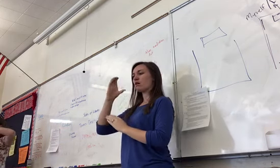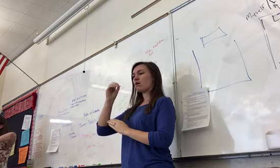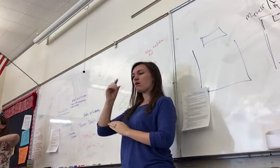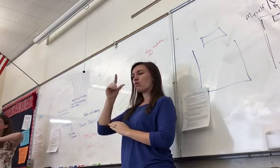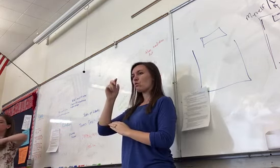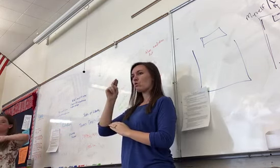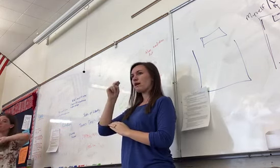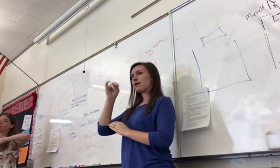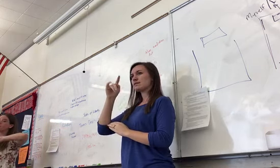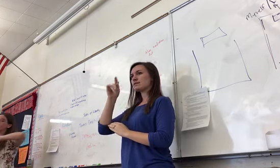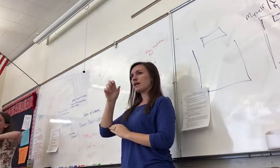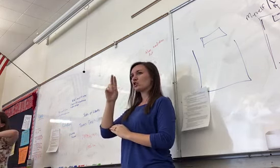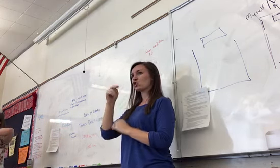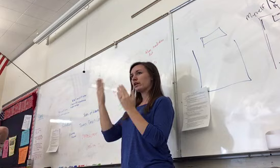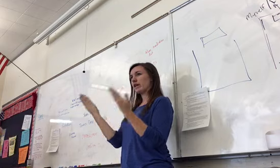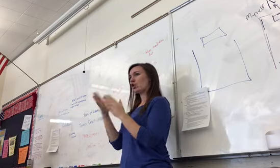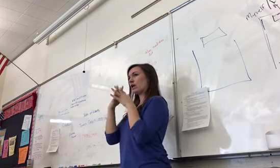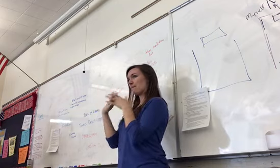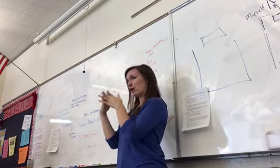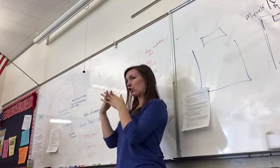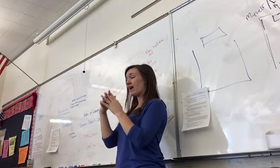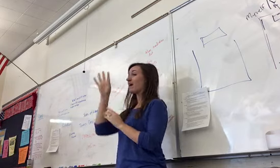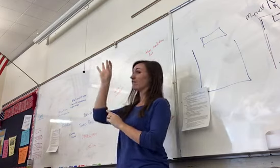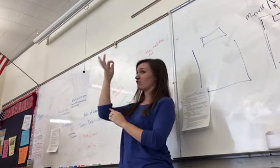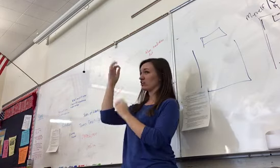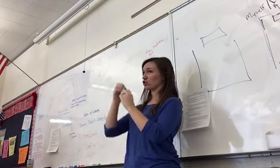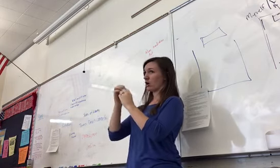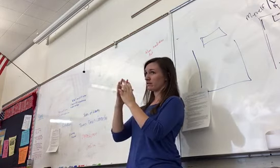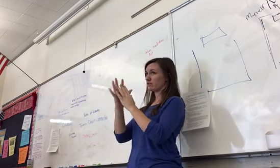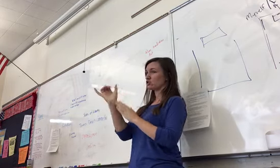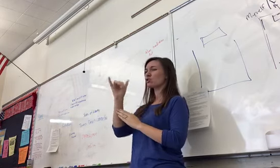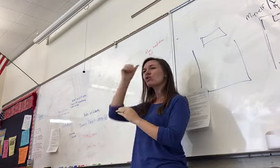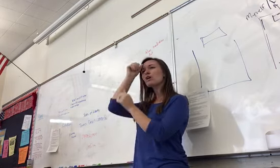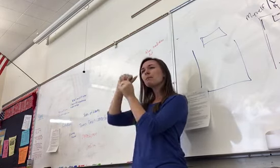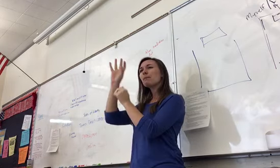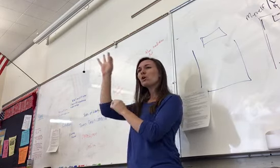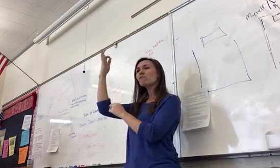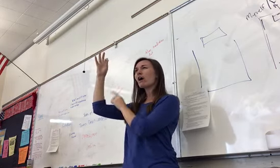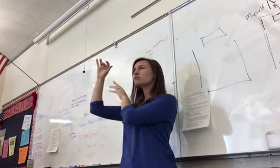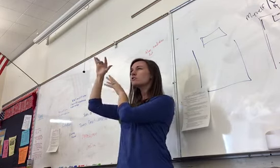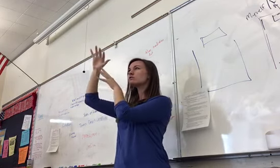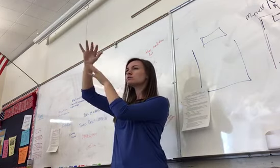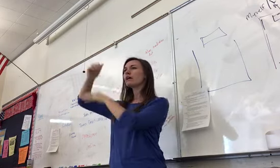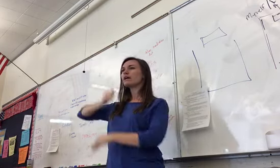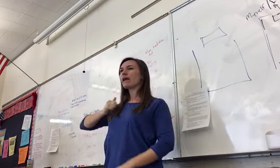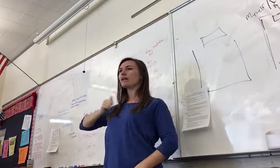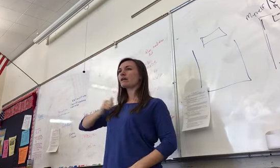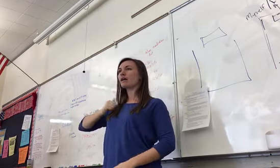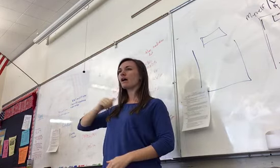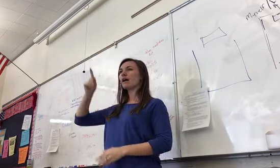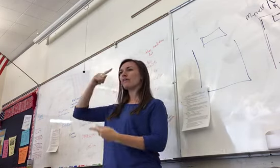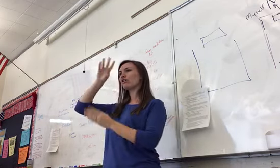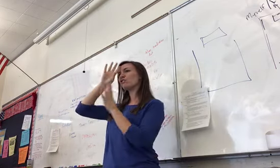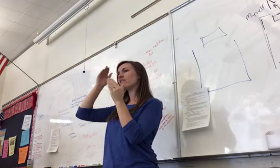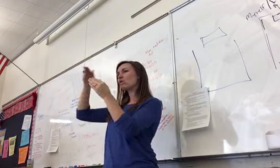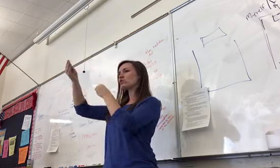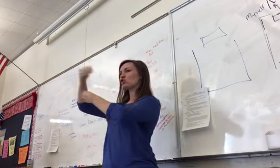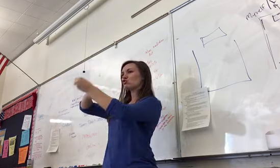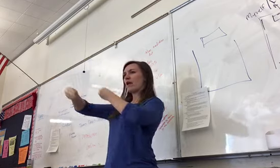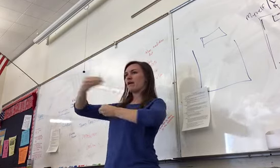colonization of America. Remember, France is going to be in Canada, and they are going to revolve around trade. Trade with the Native Americans,